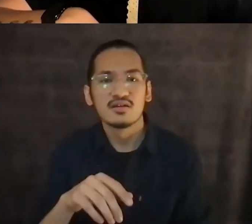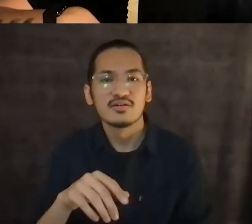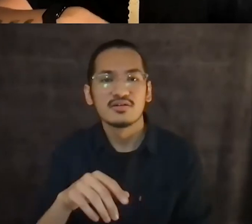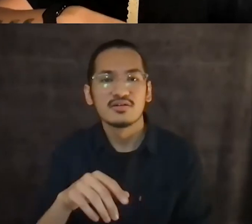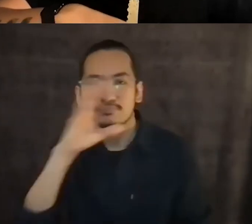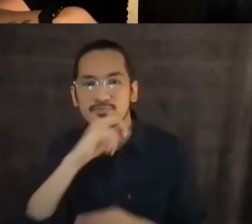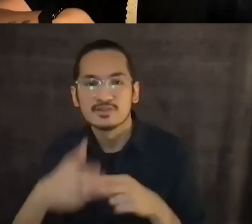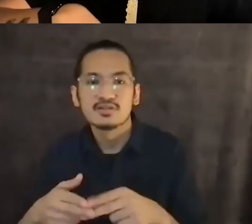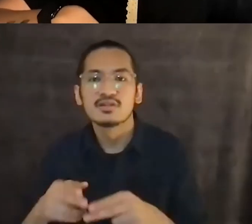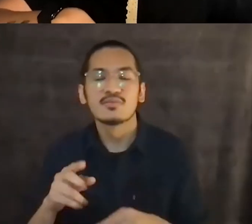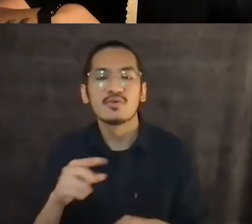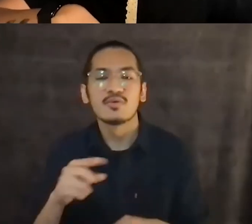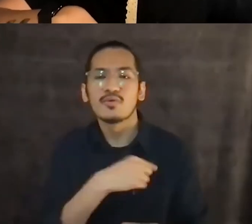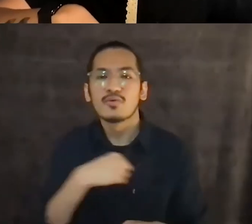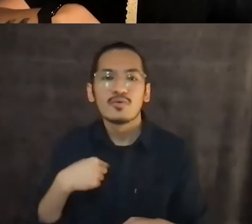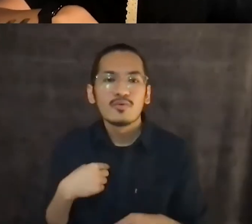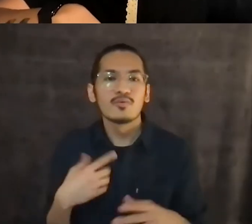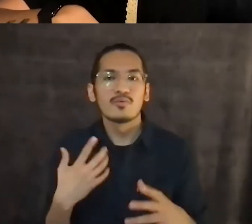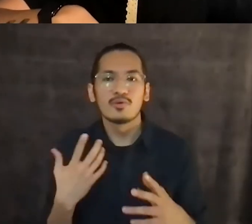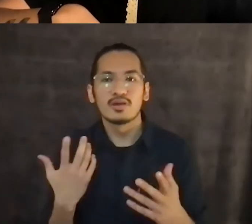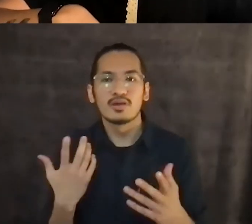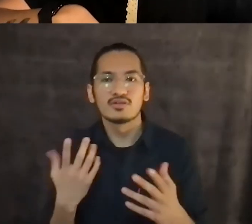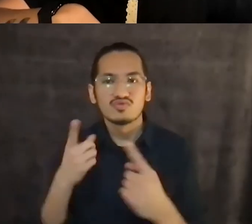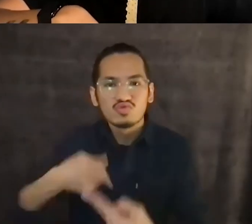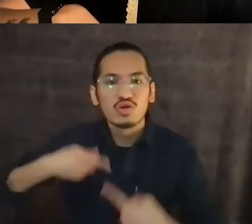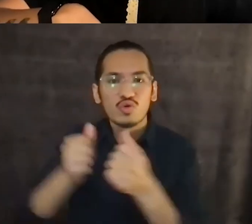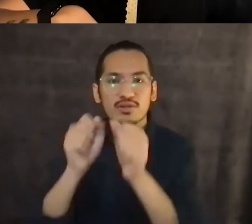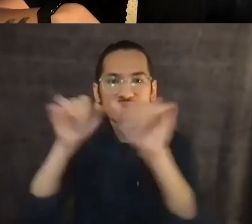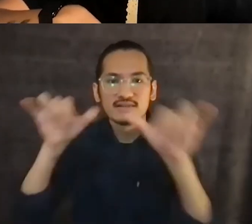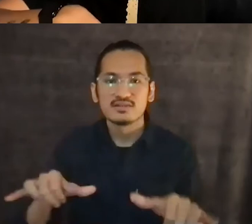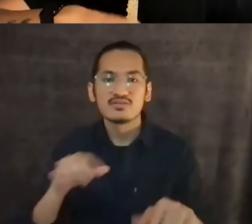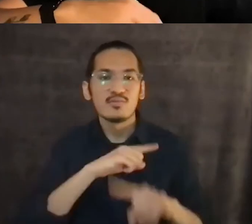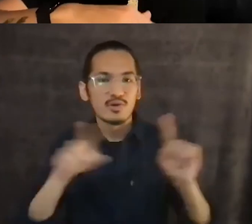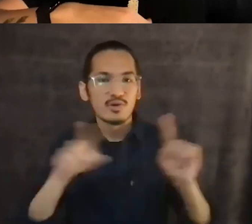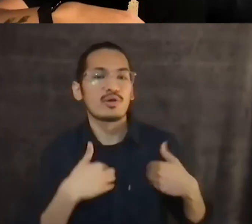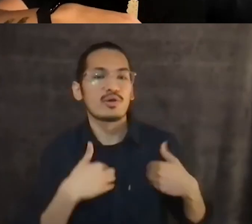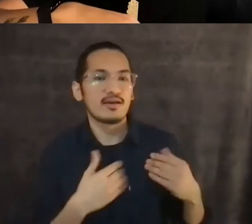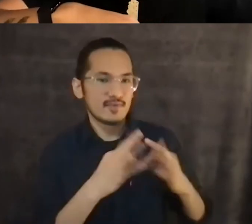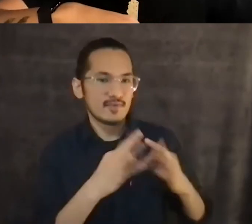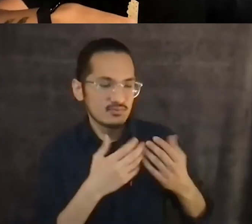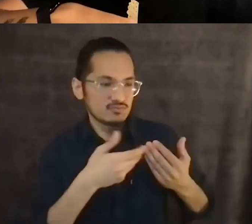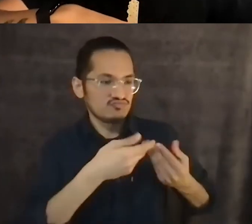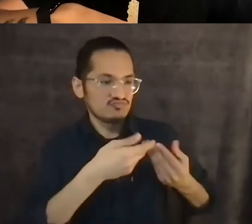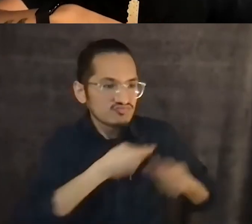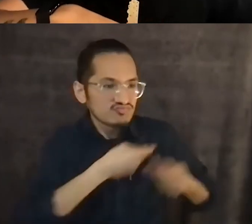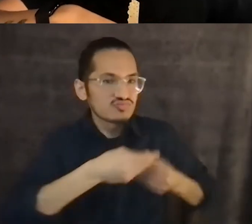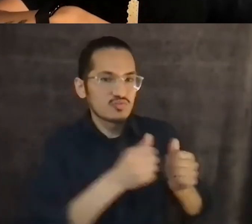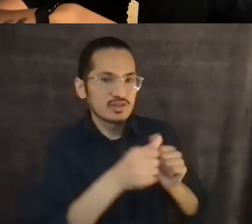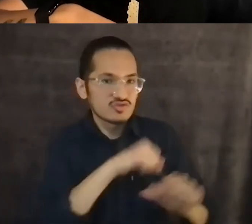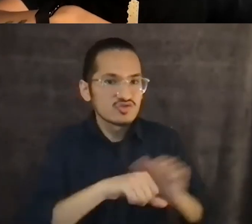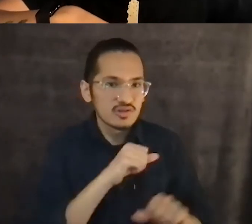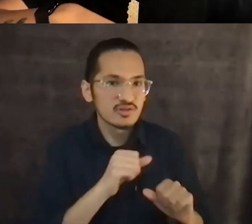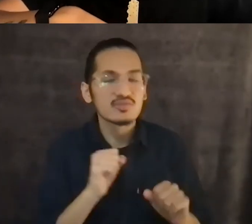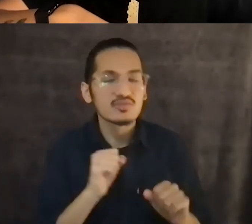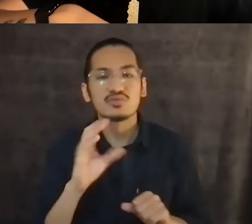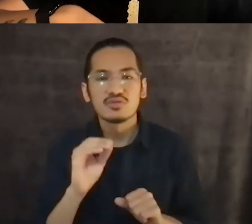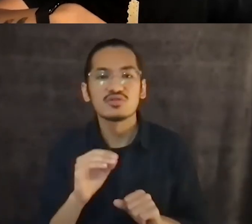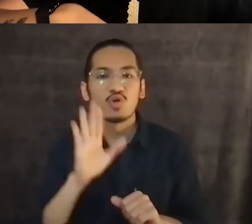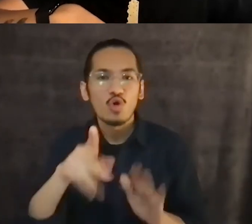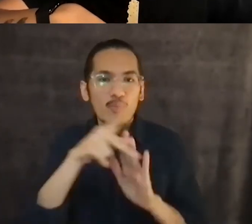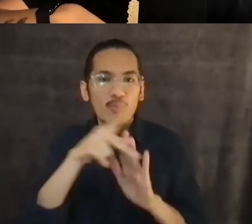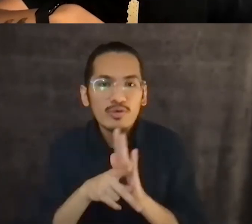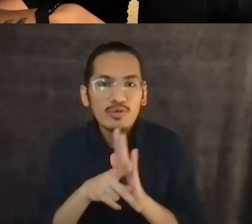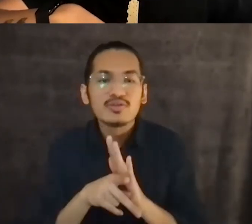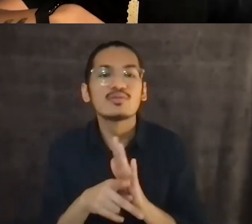you have that discernment as you're doing as you're doing the work then you know it's very clear what you're principled by um in terms of